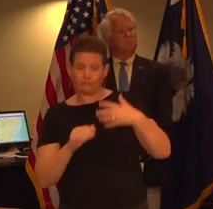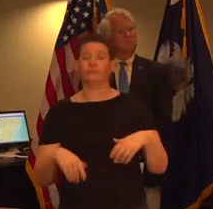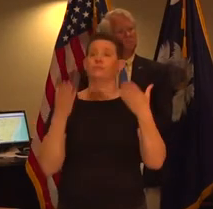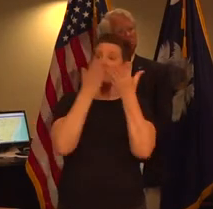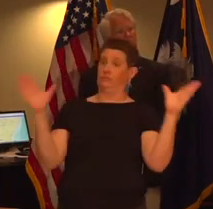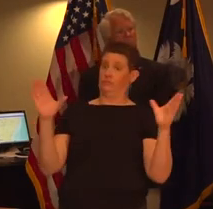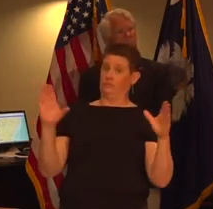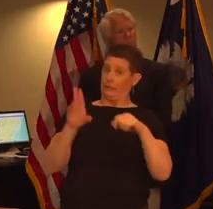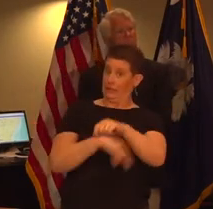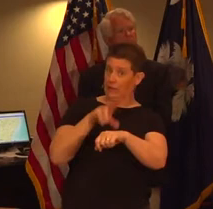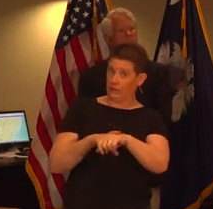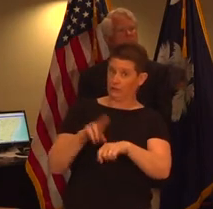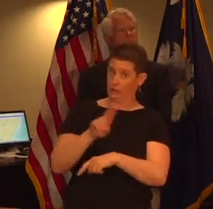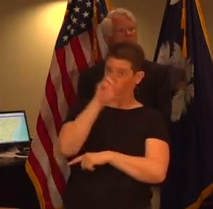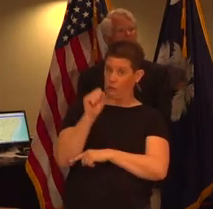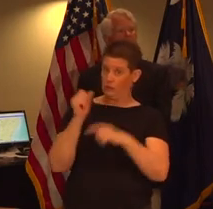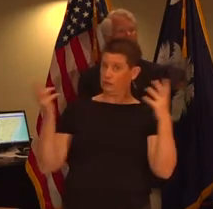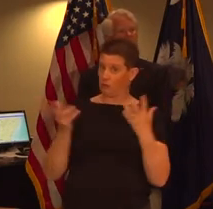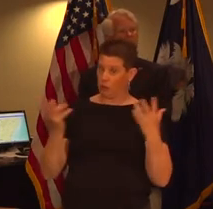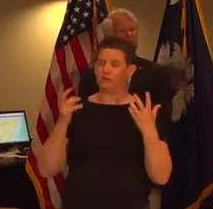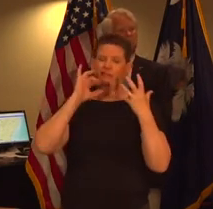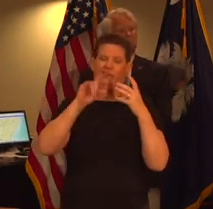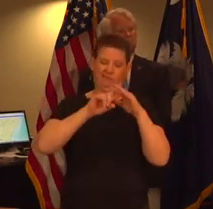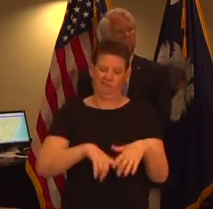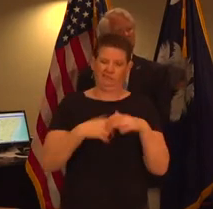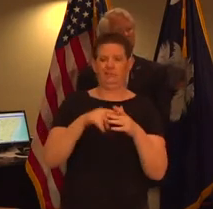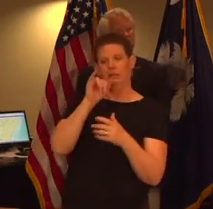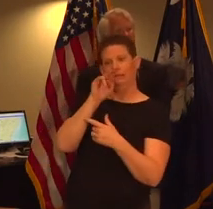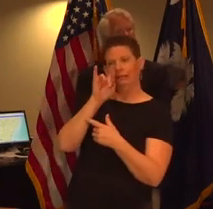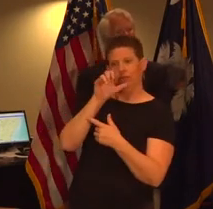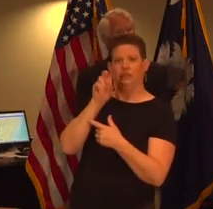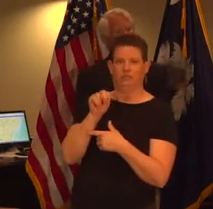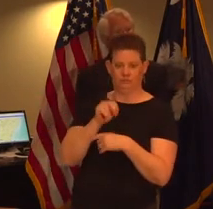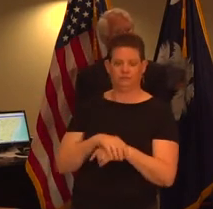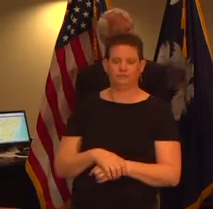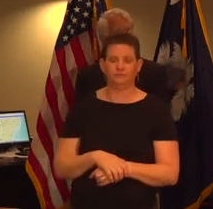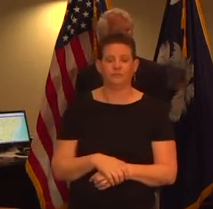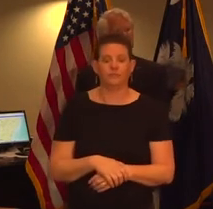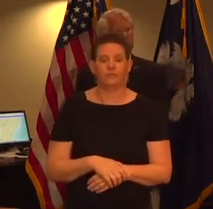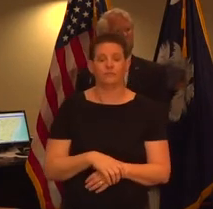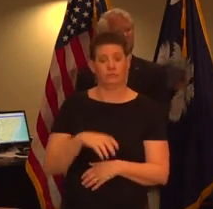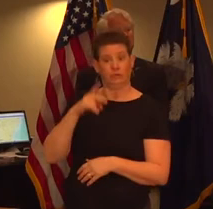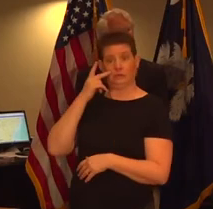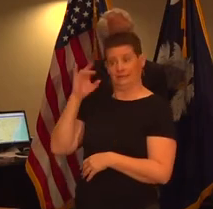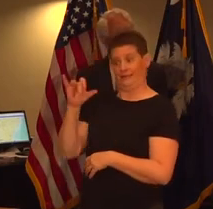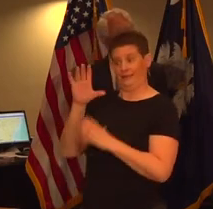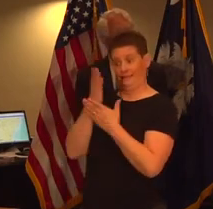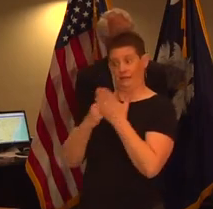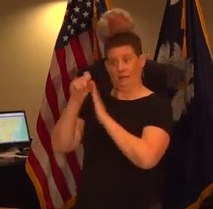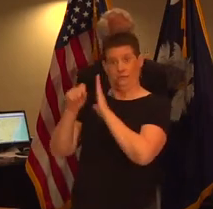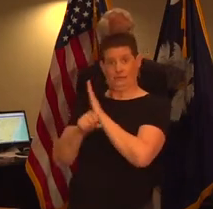the u.s is currently on the initiation phase but states where community spread is occurring are in the acceleration